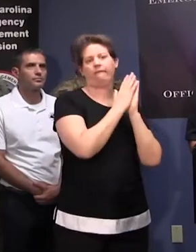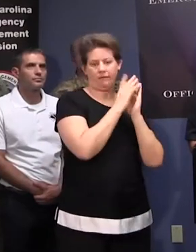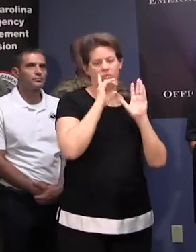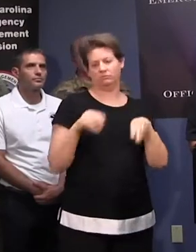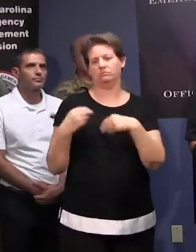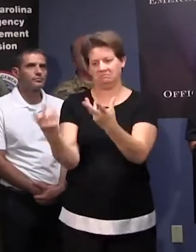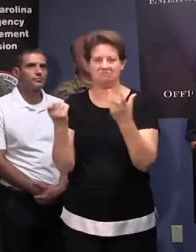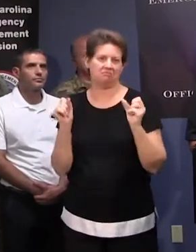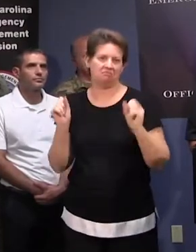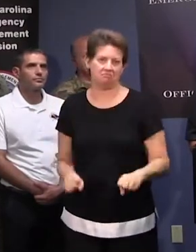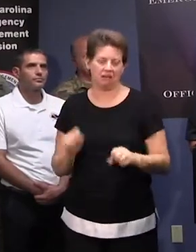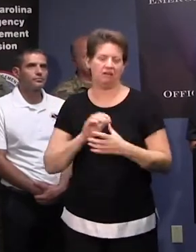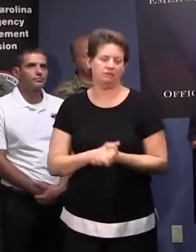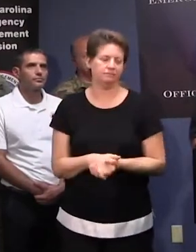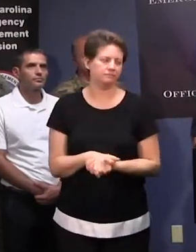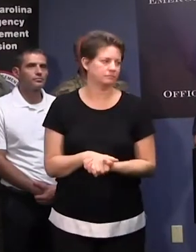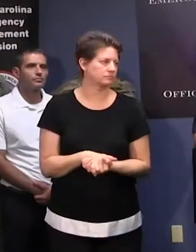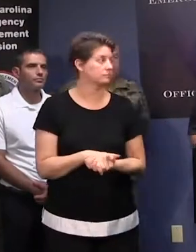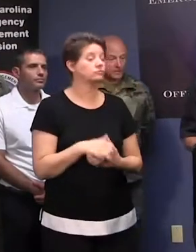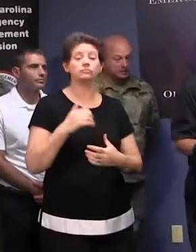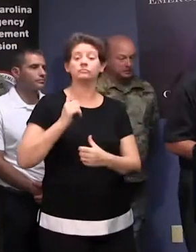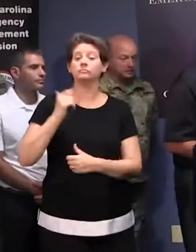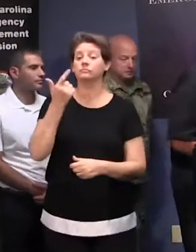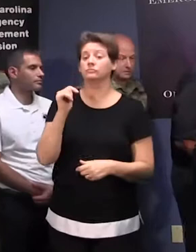provide assistance from other areas as well. Jim?